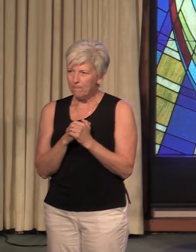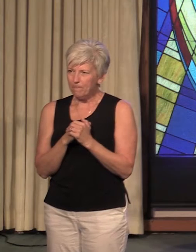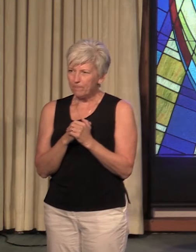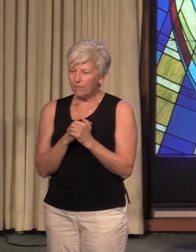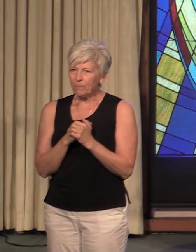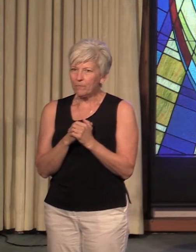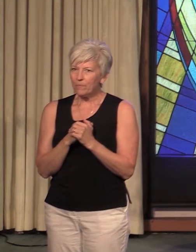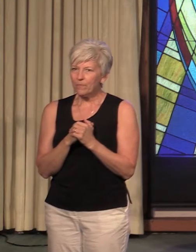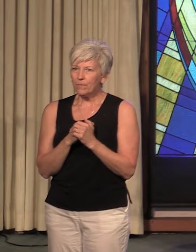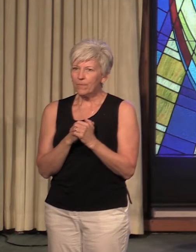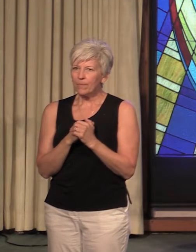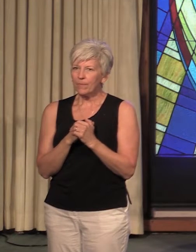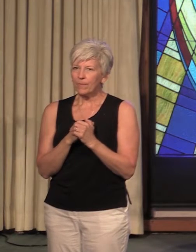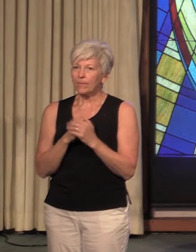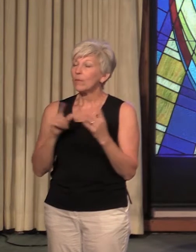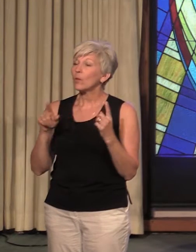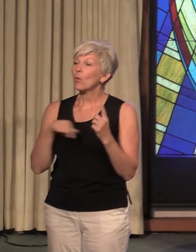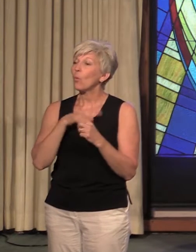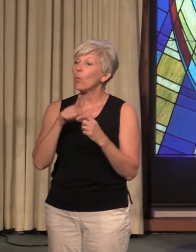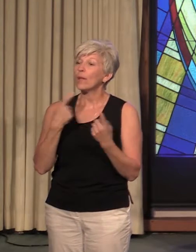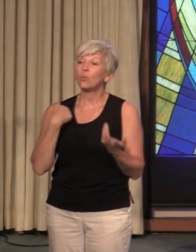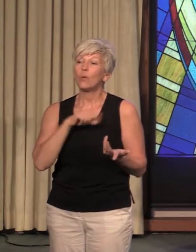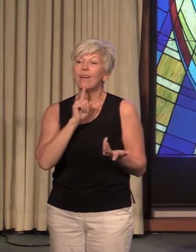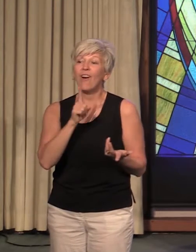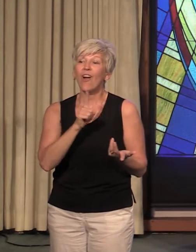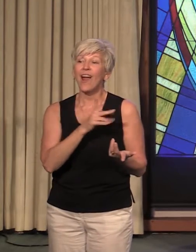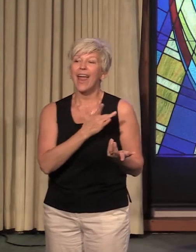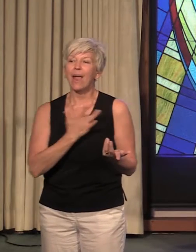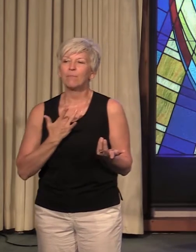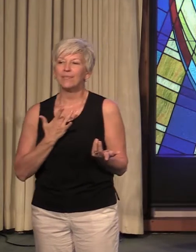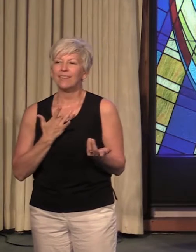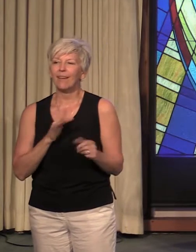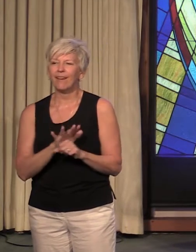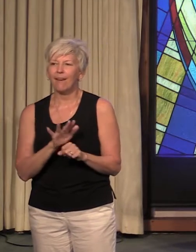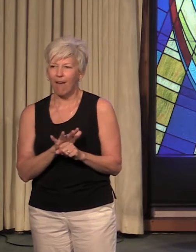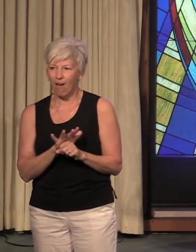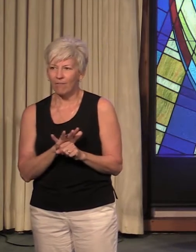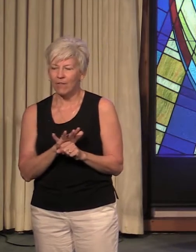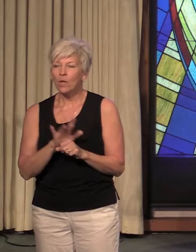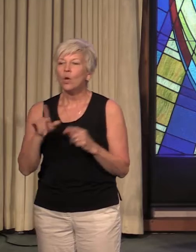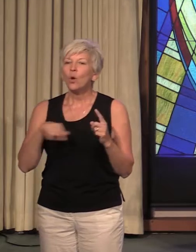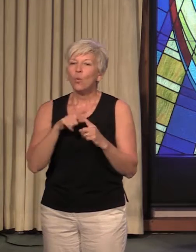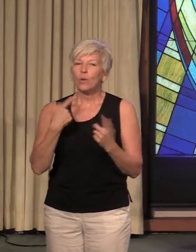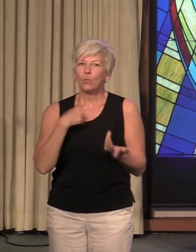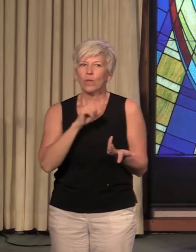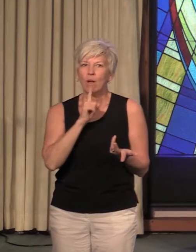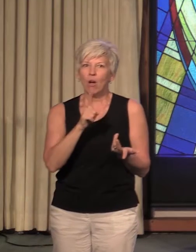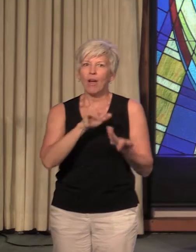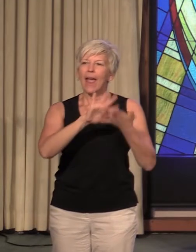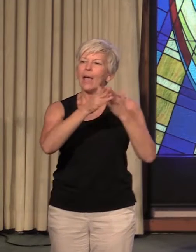When we are empty enough, when we are at peace enough